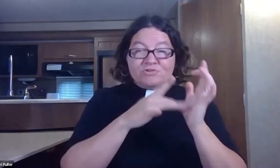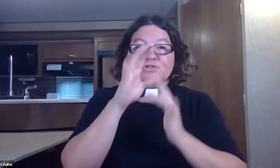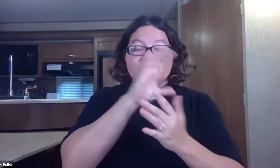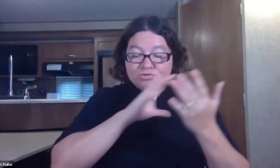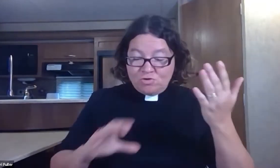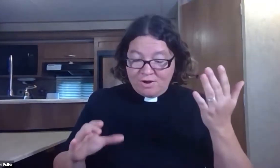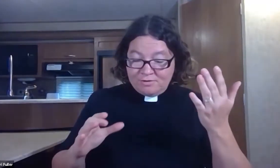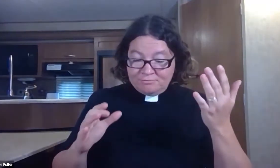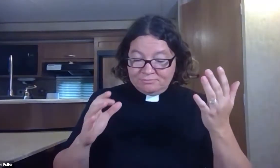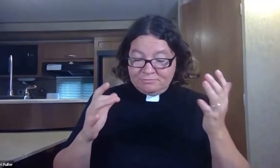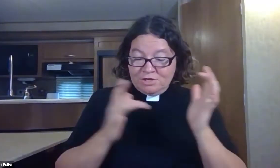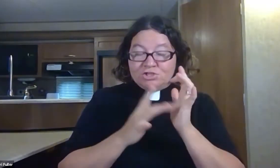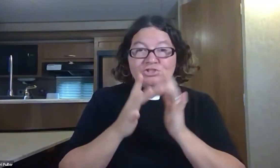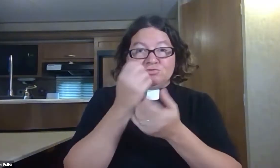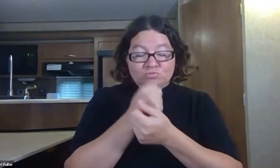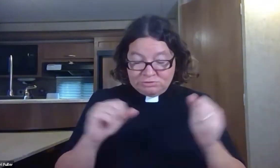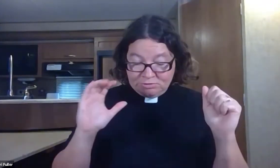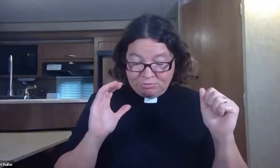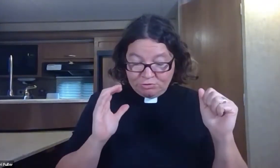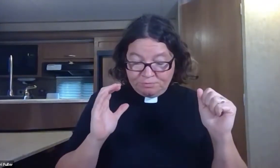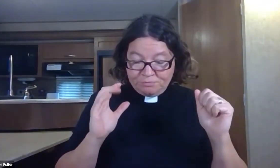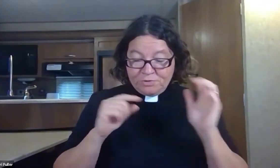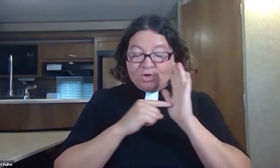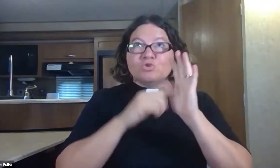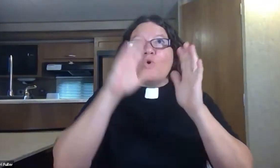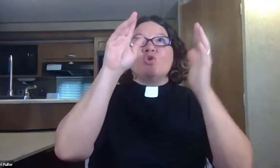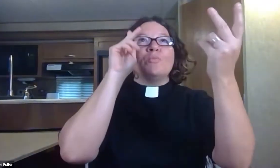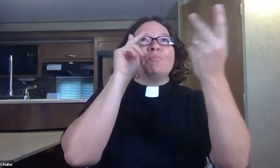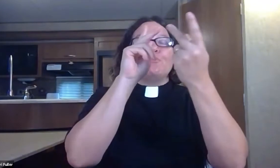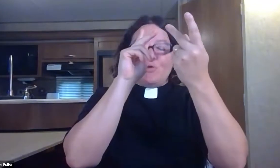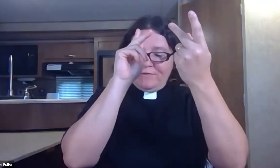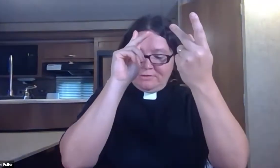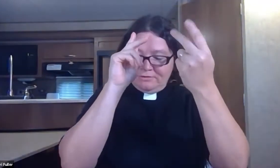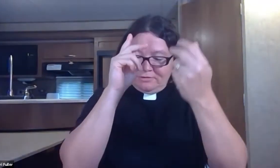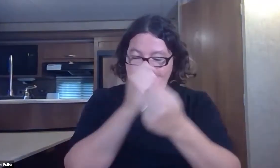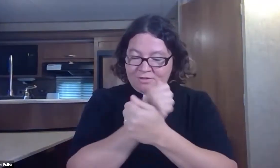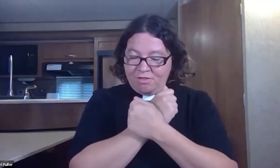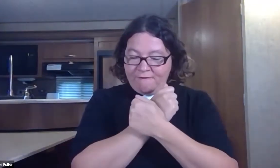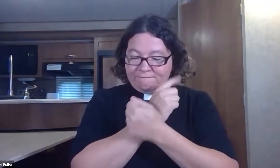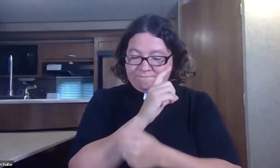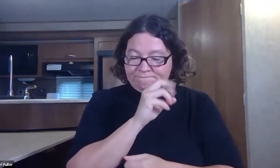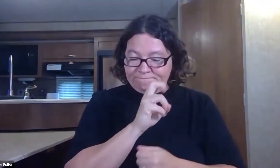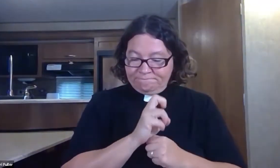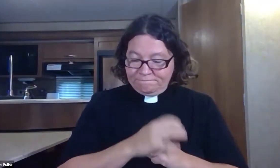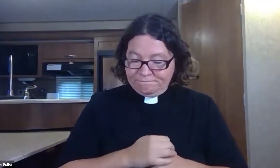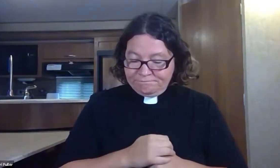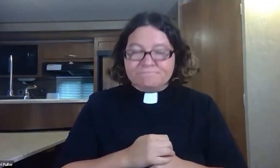We pray this in the name of Jesus Christ. Jesus is our Redeemer, showing your love flawlessly.